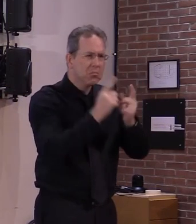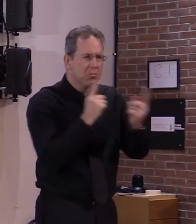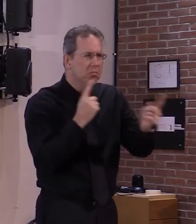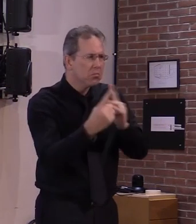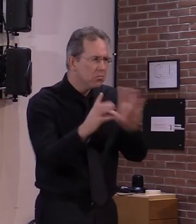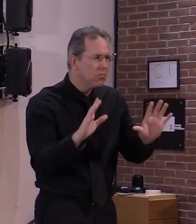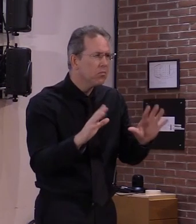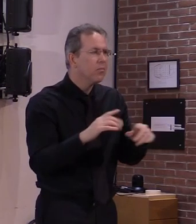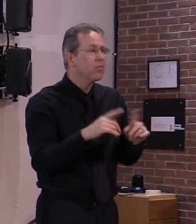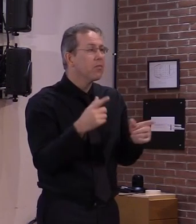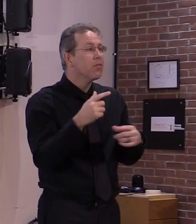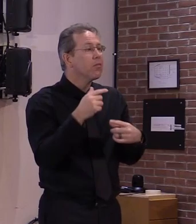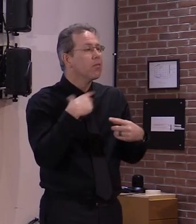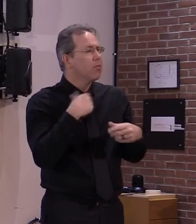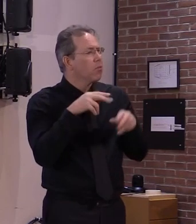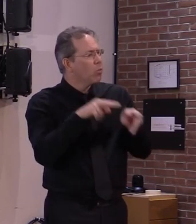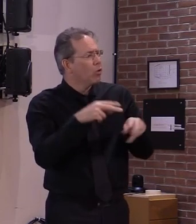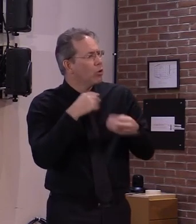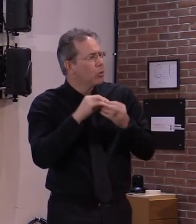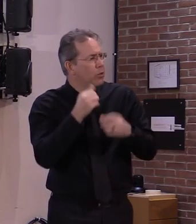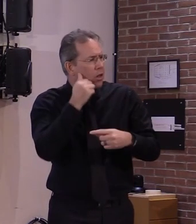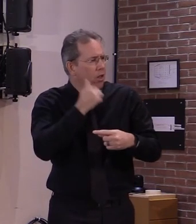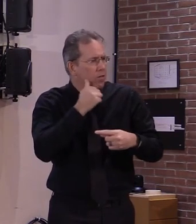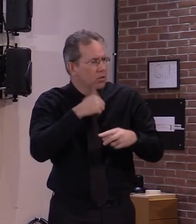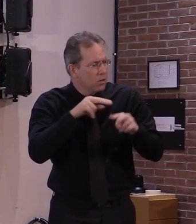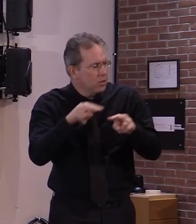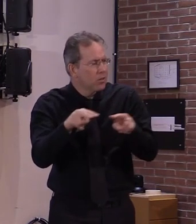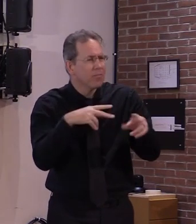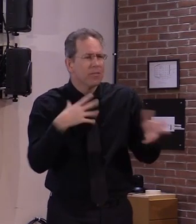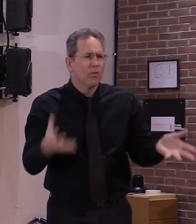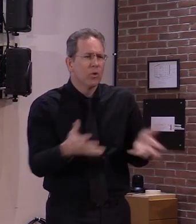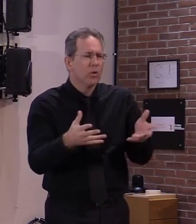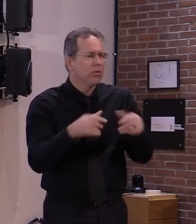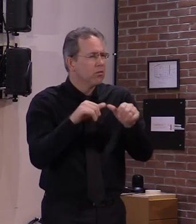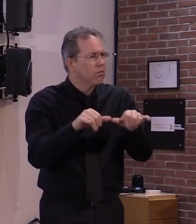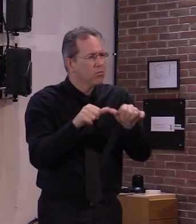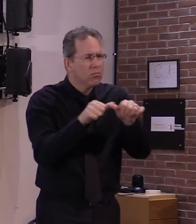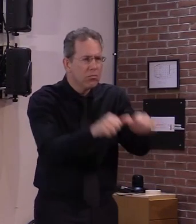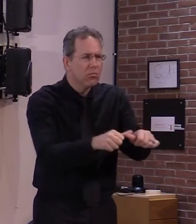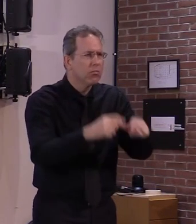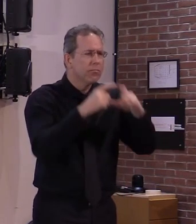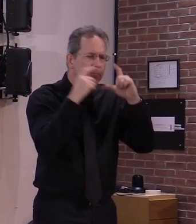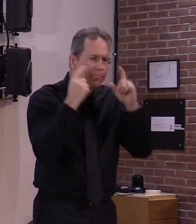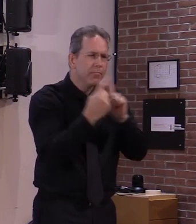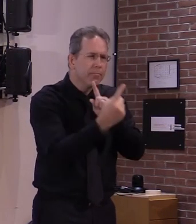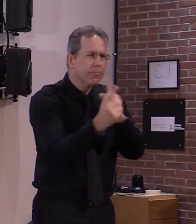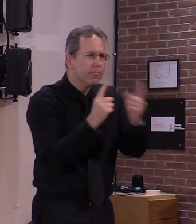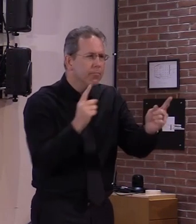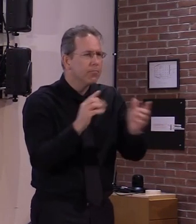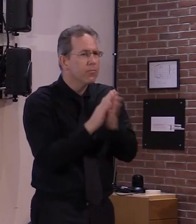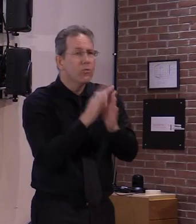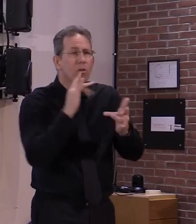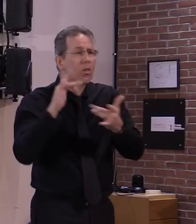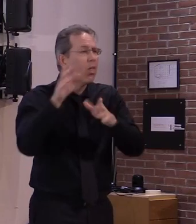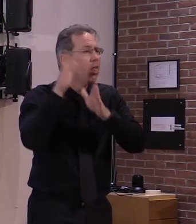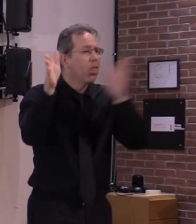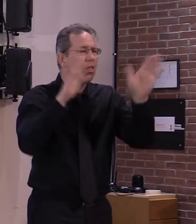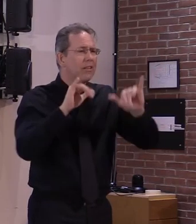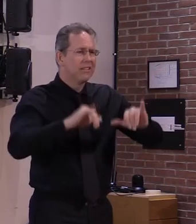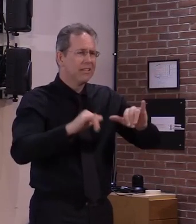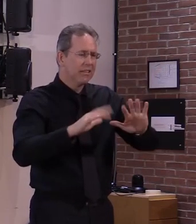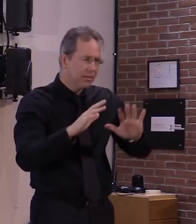the better we protect ourselves now the quicker we'll get out of this i don't want to us to pay the price